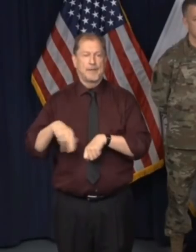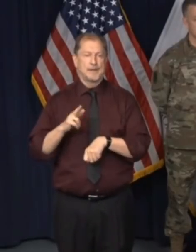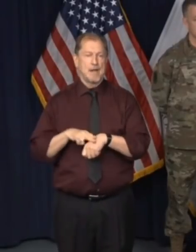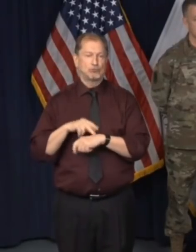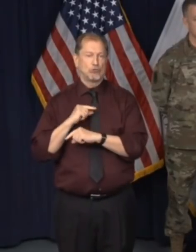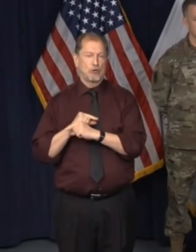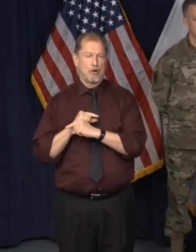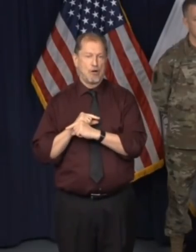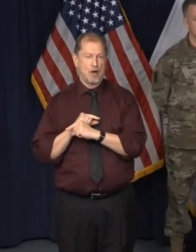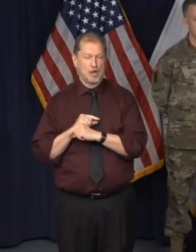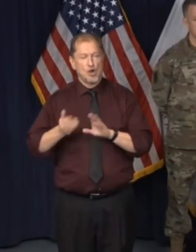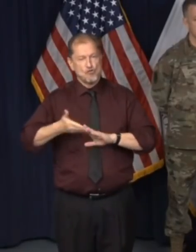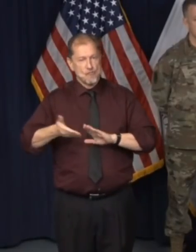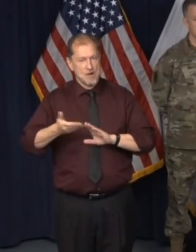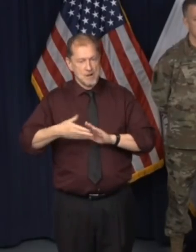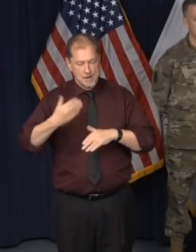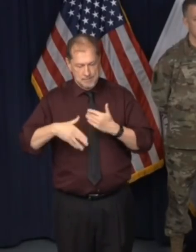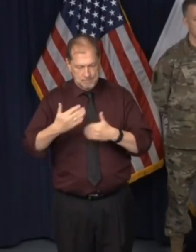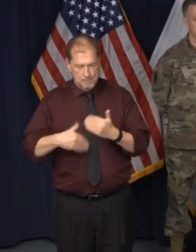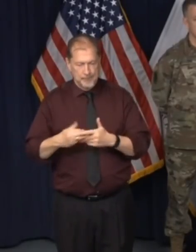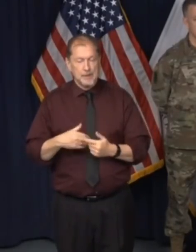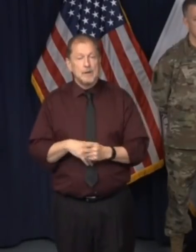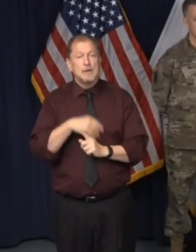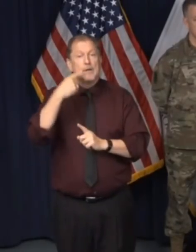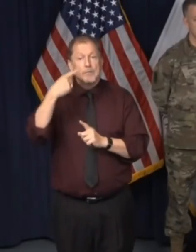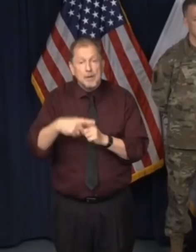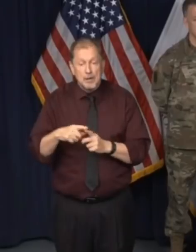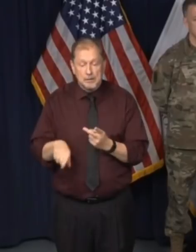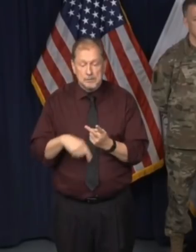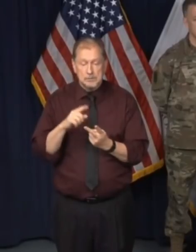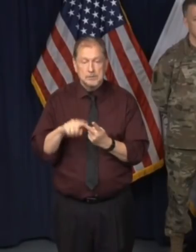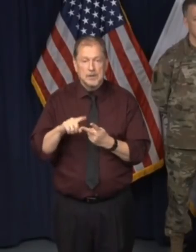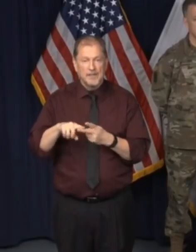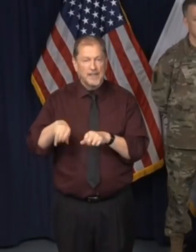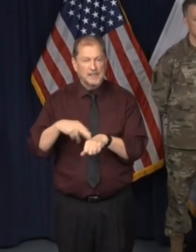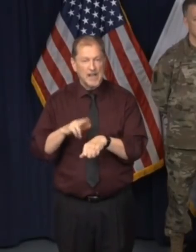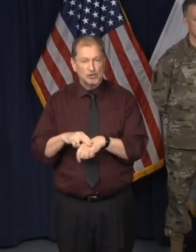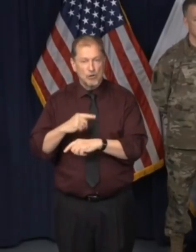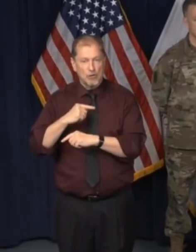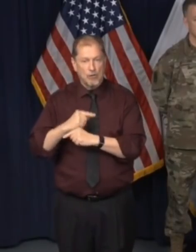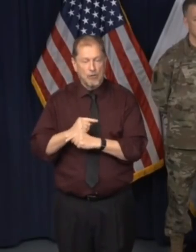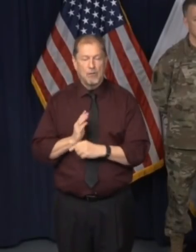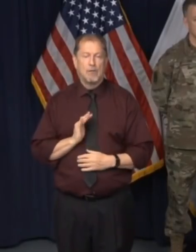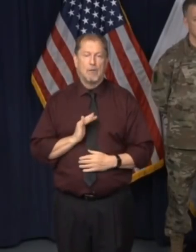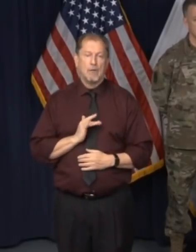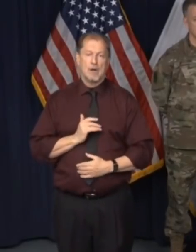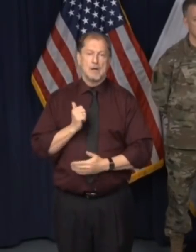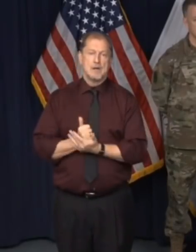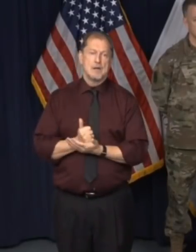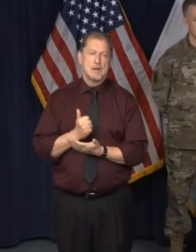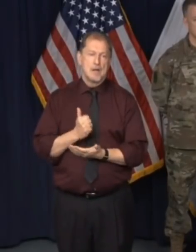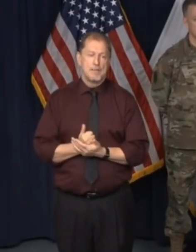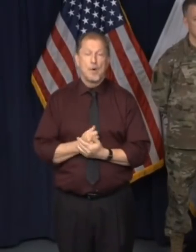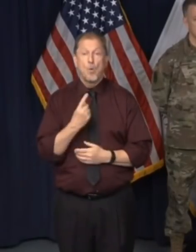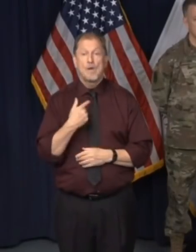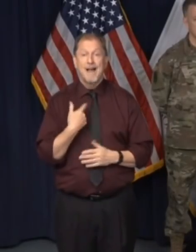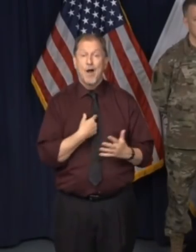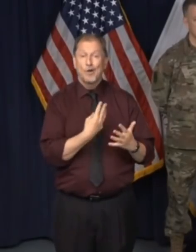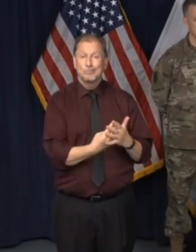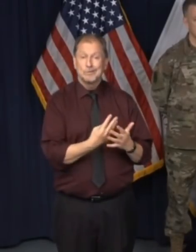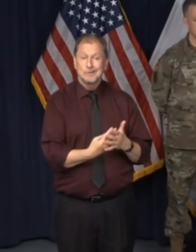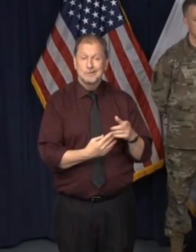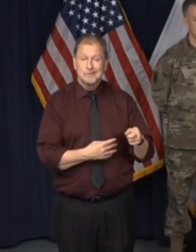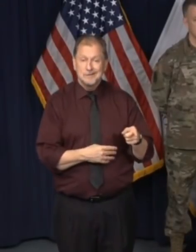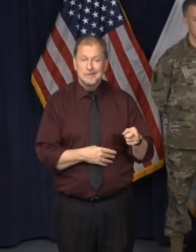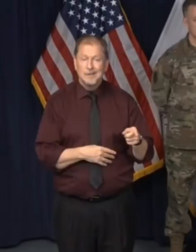only that, but also when we needed to put in, uh, additional capability at, uh, one of our prisons. Uh, it was the